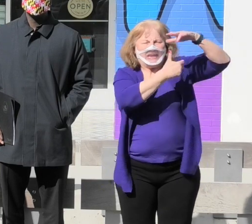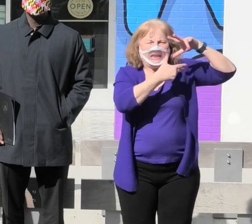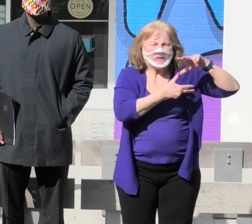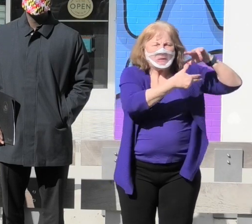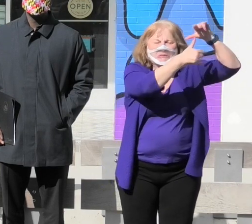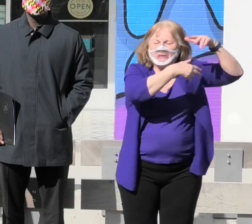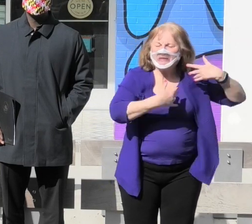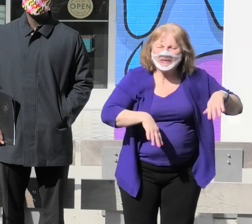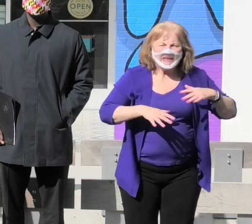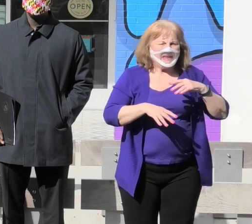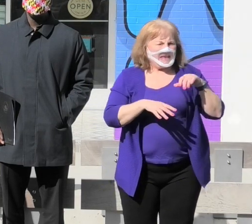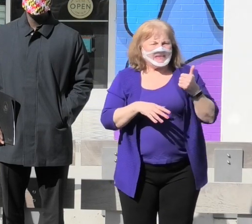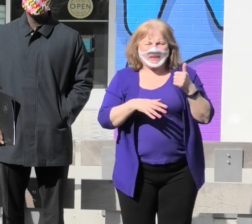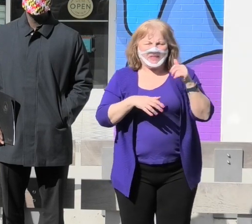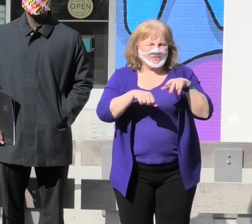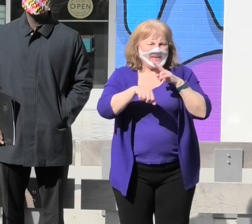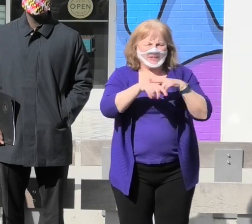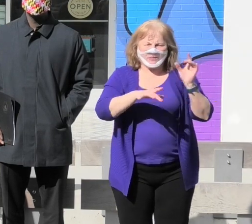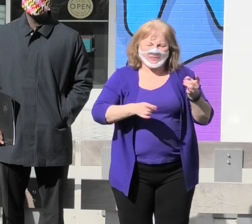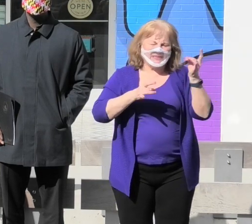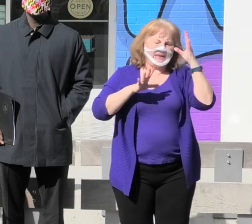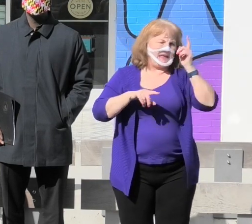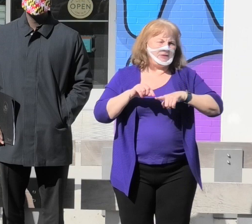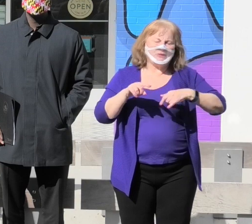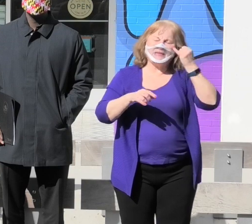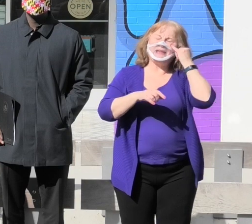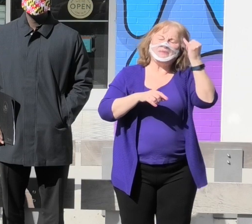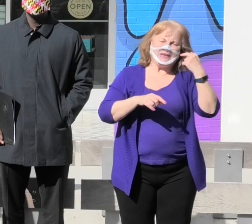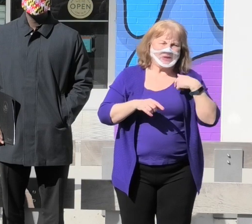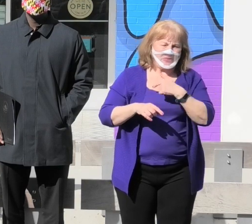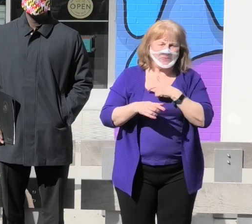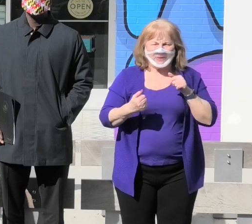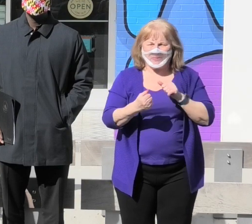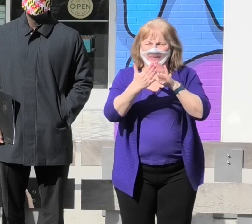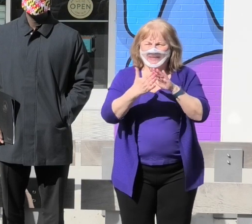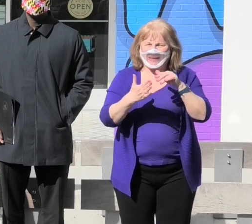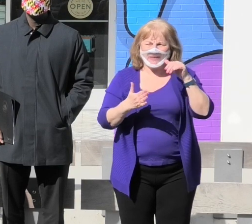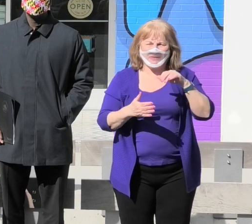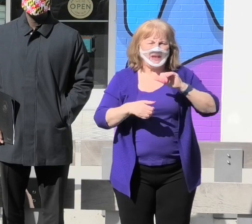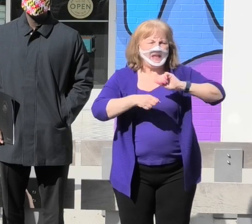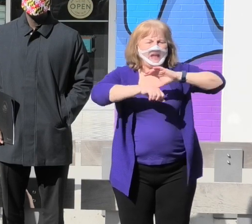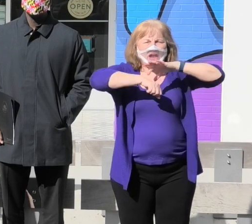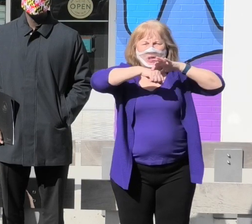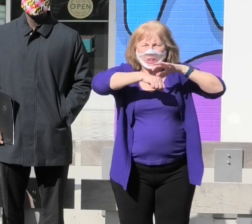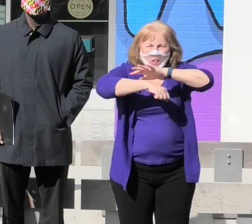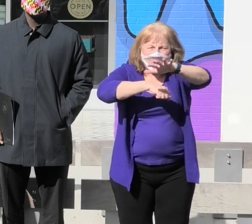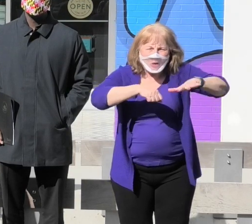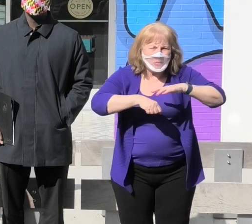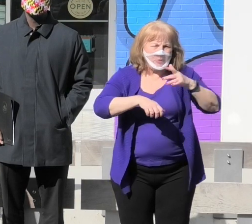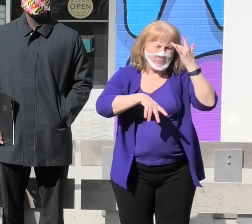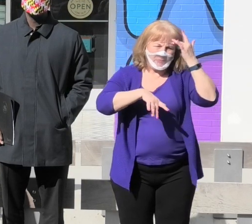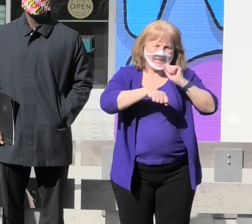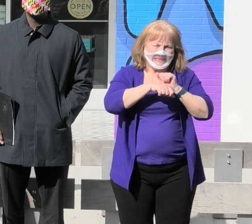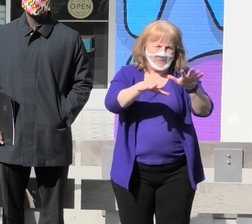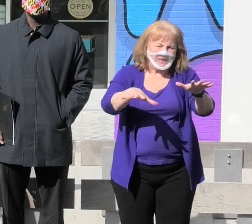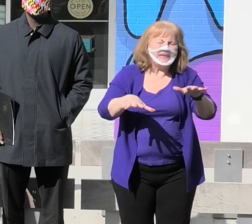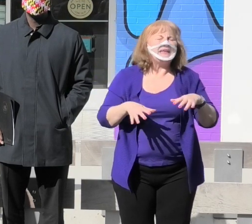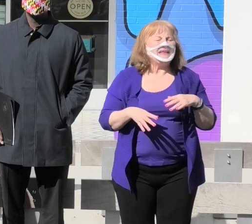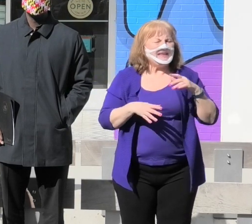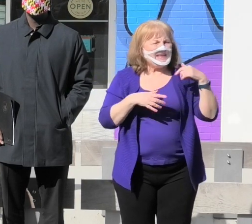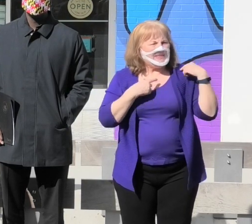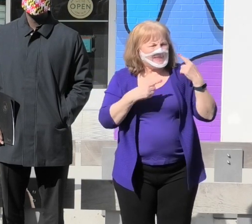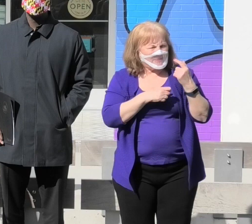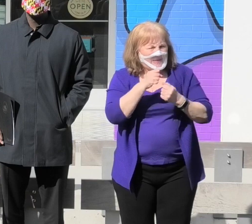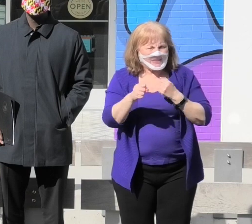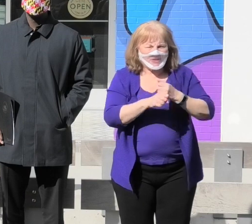and other natural disasters, but I could not imagine that we would encounter a global pandemic. This past year has challenged all of